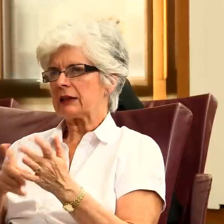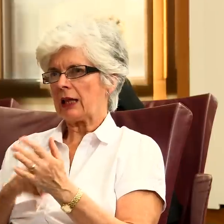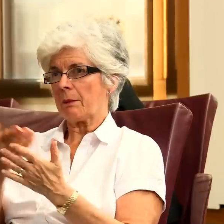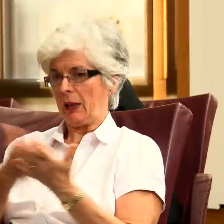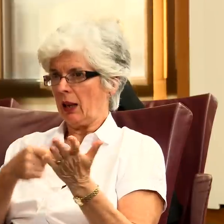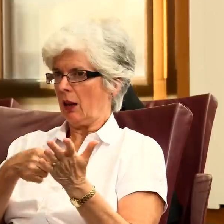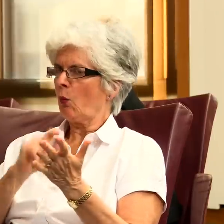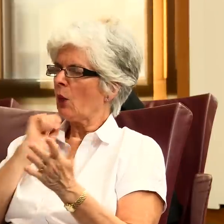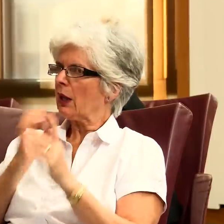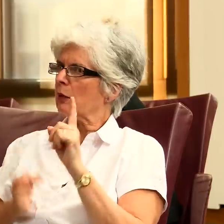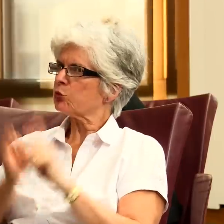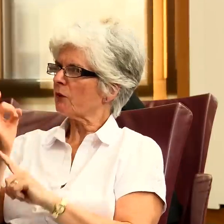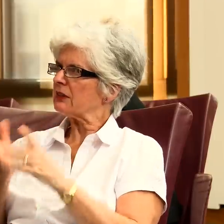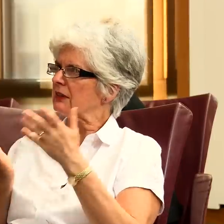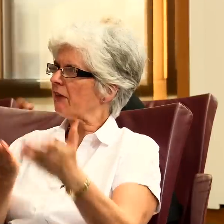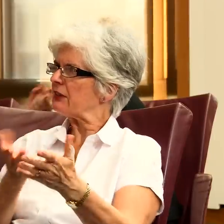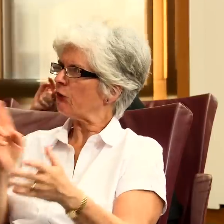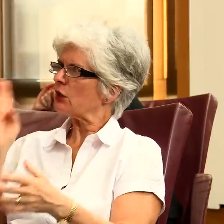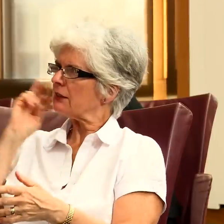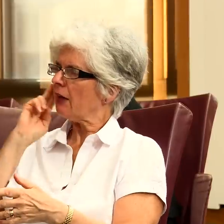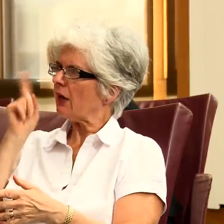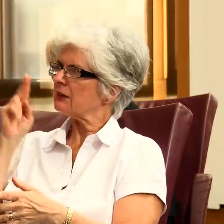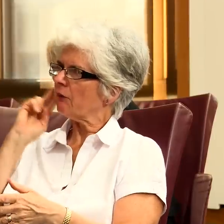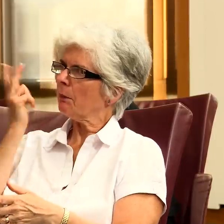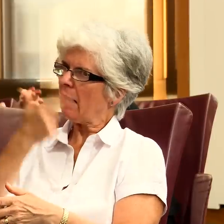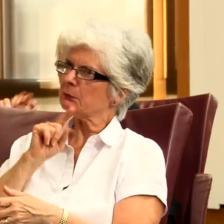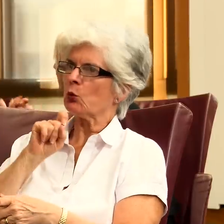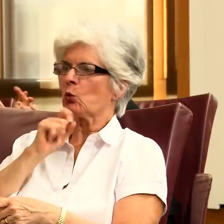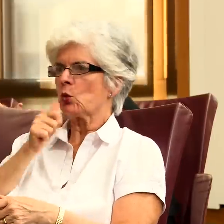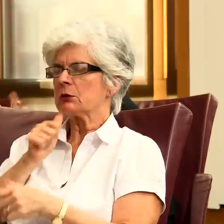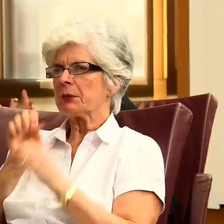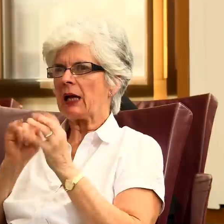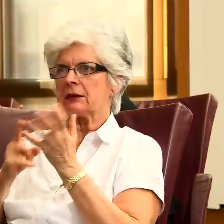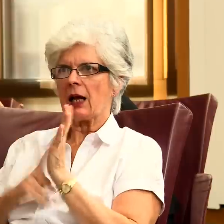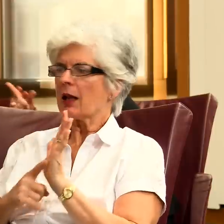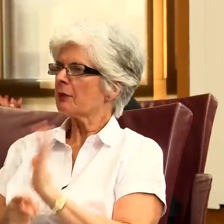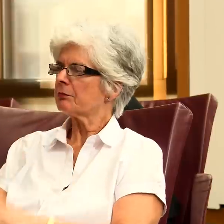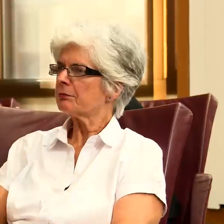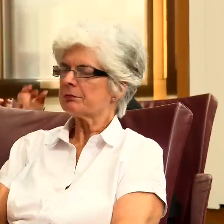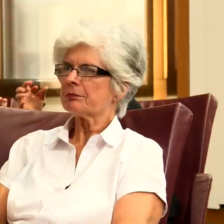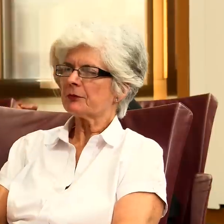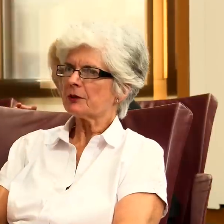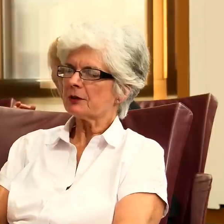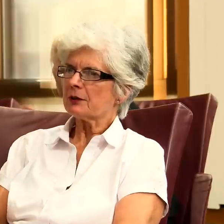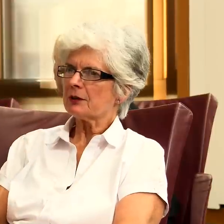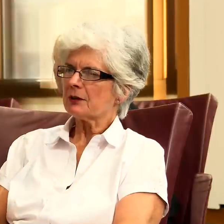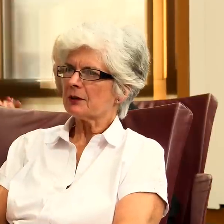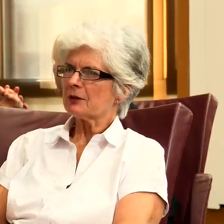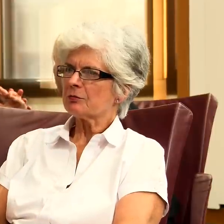Okay, so the BSL Bill, how is that going to improve services for deaf and deafblind people who use BSL?